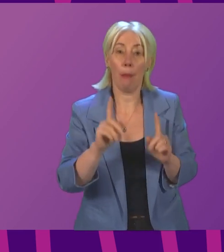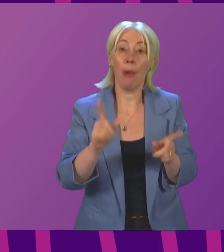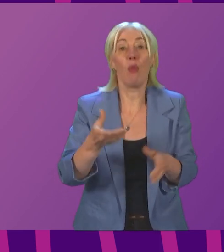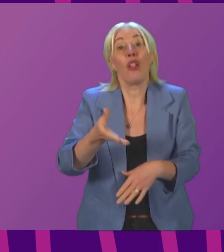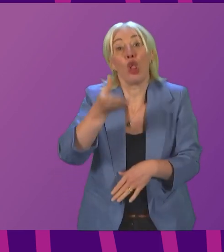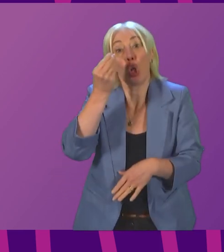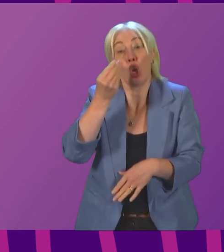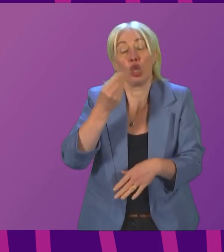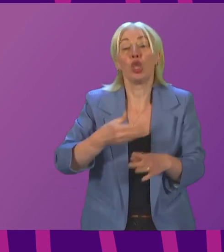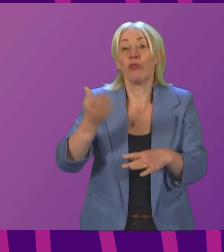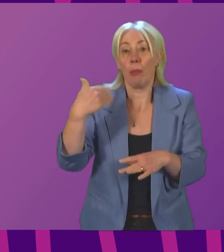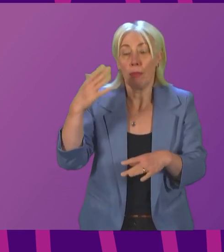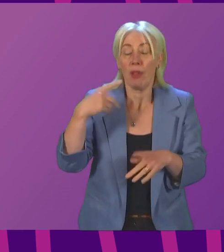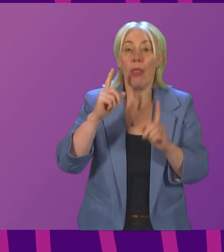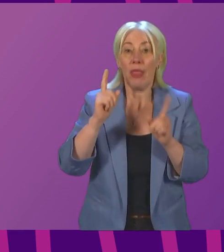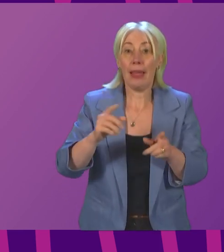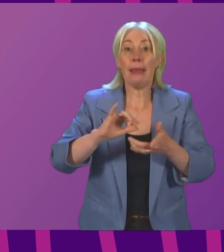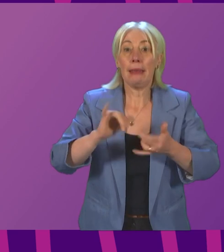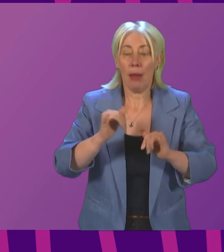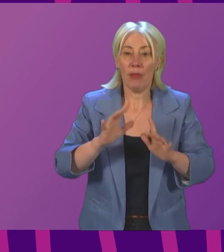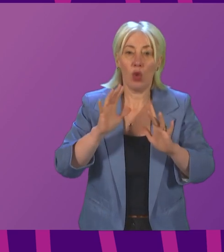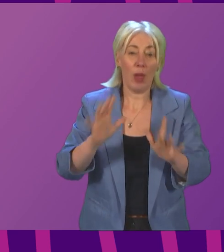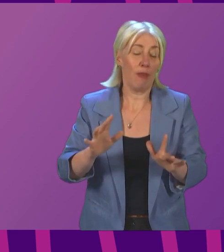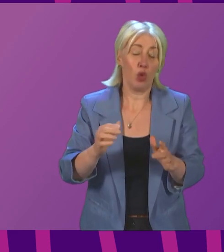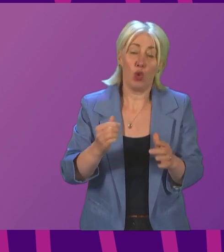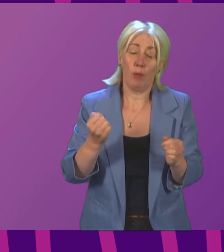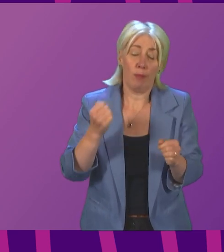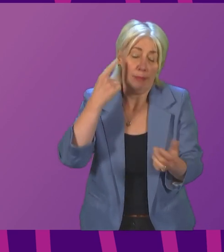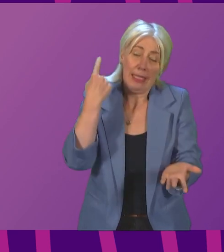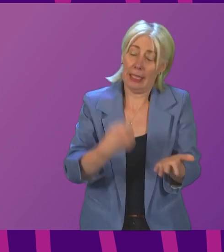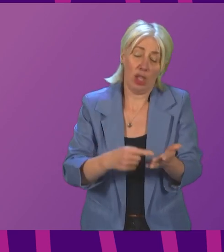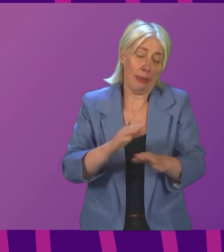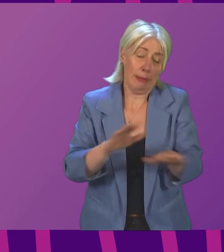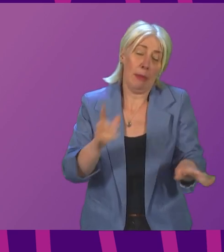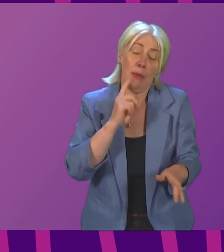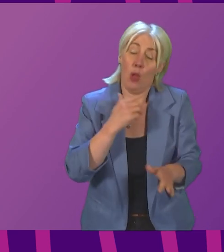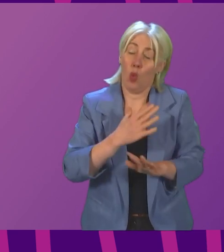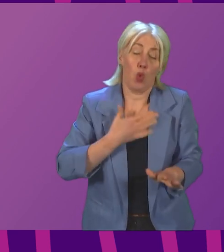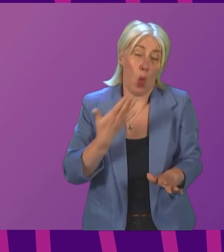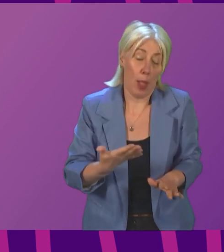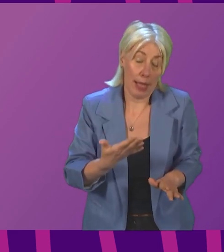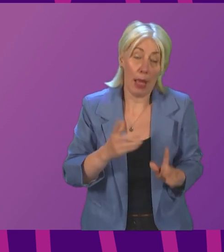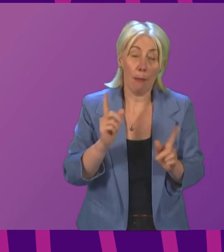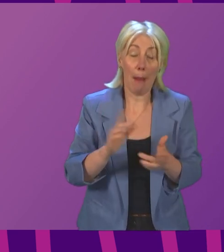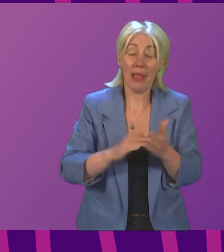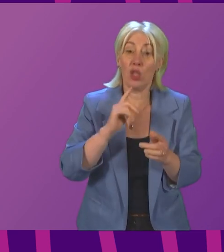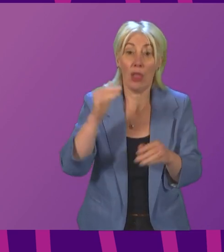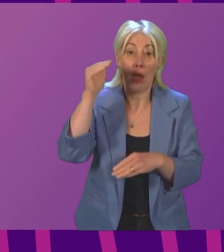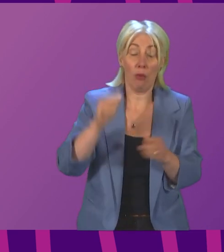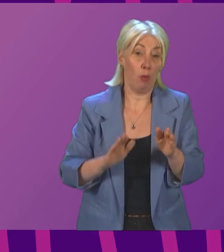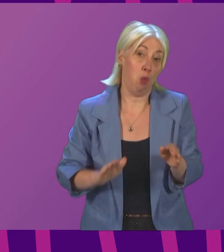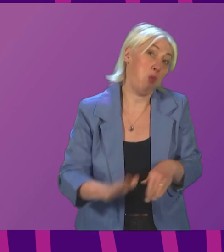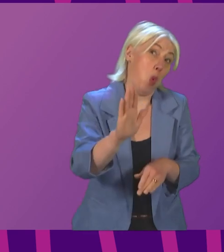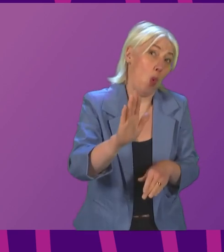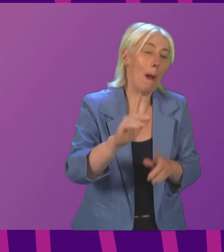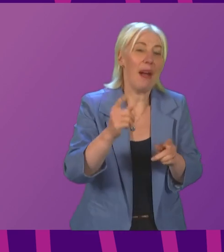have learned throughout this pandemic is that often we have to take very unpalatable decisions in order to stop a situation deteriorating. But the earlier